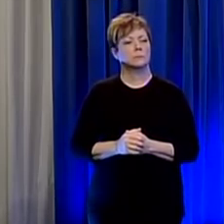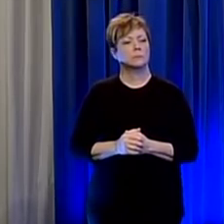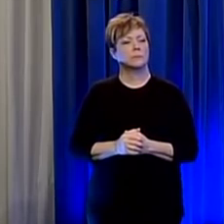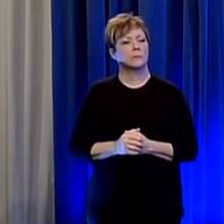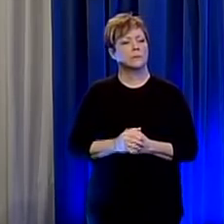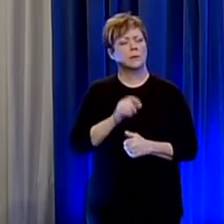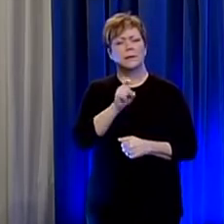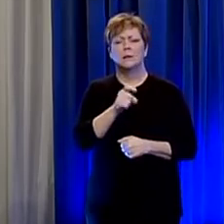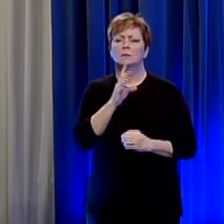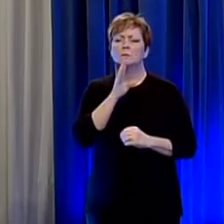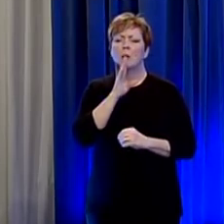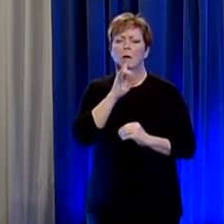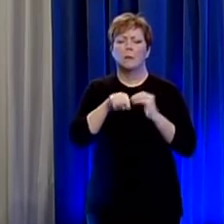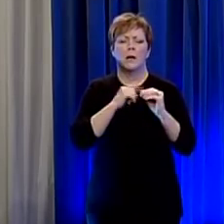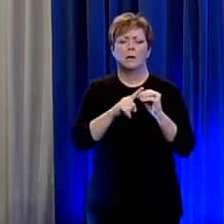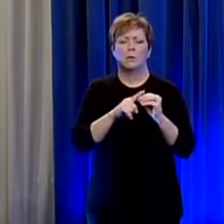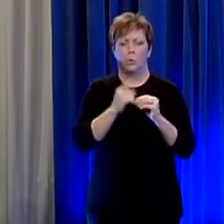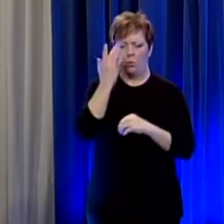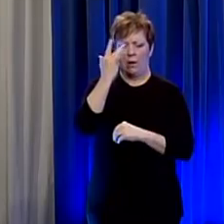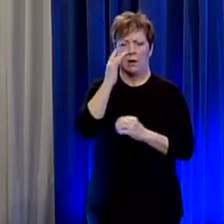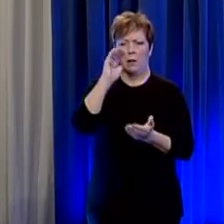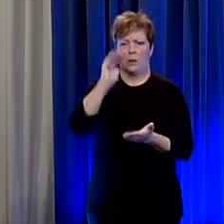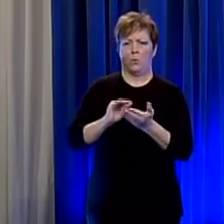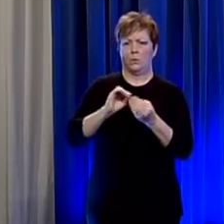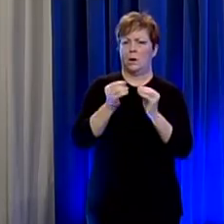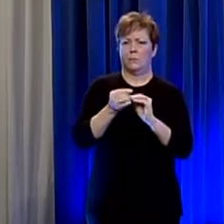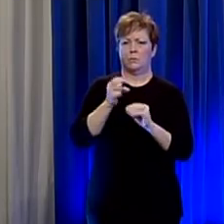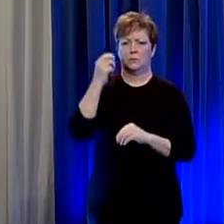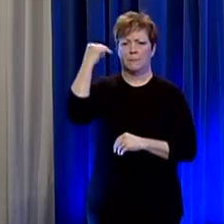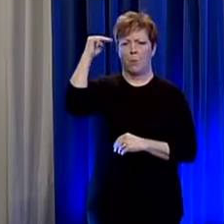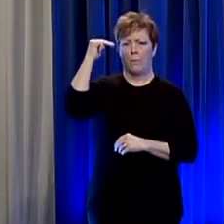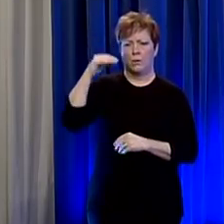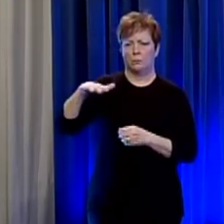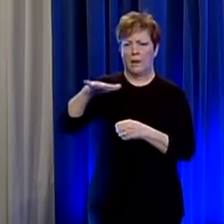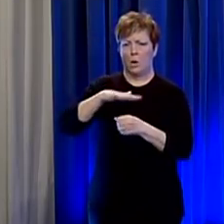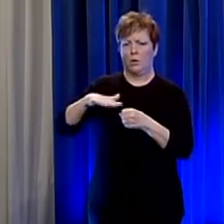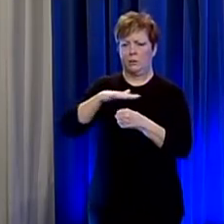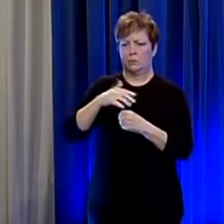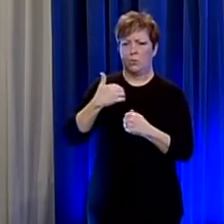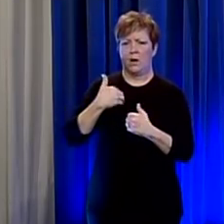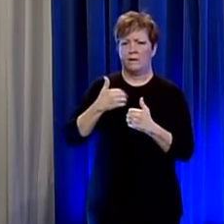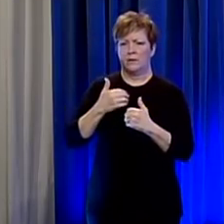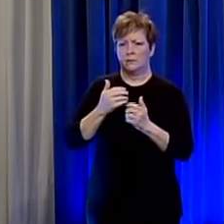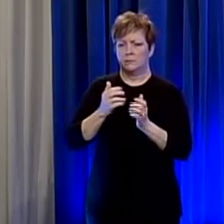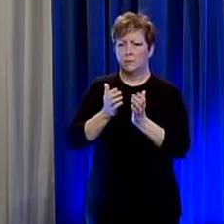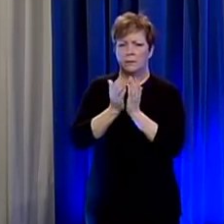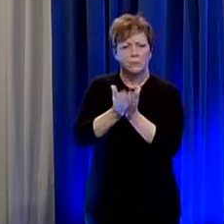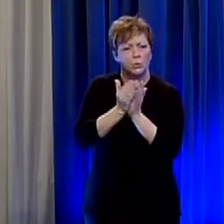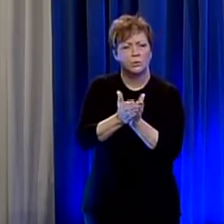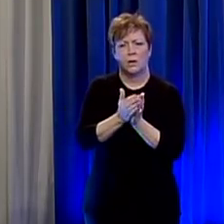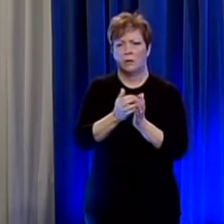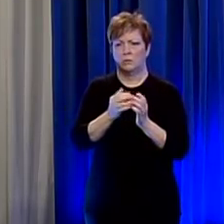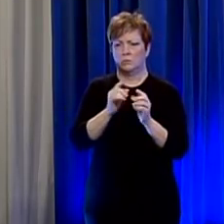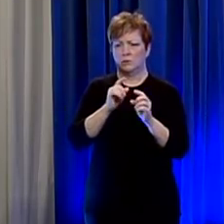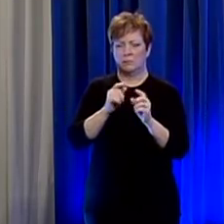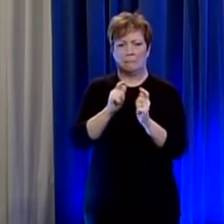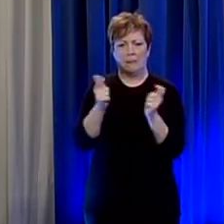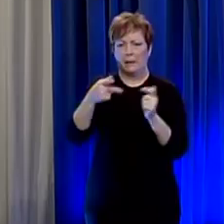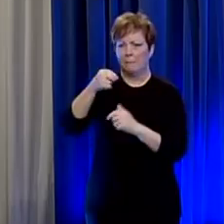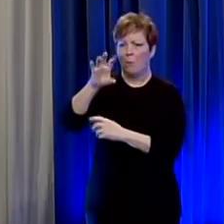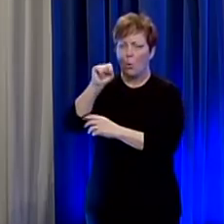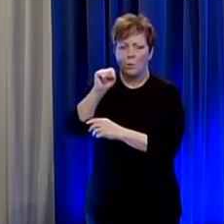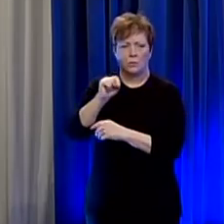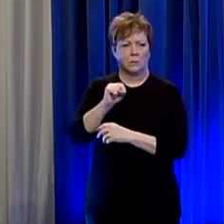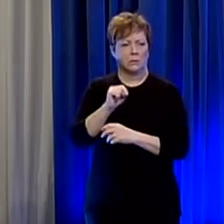i mean you have a major international port there you have cruise liners that are in and out also people go there you know it's a big